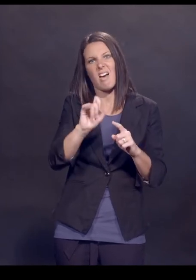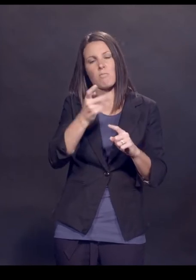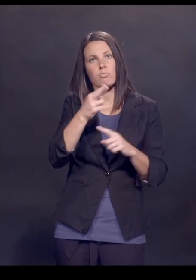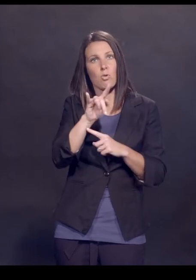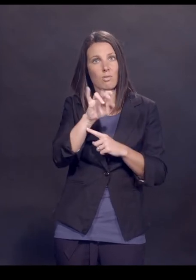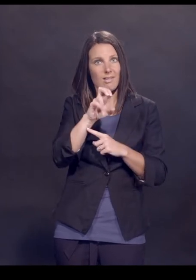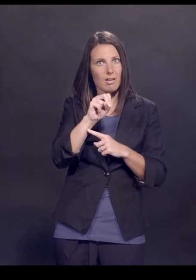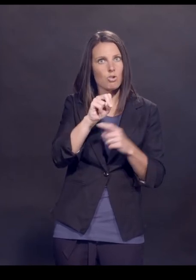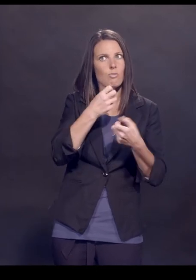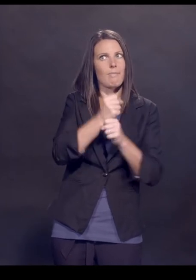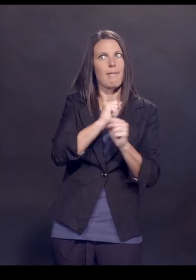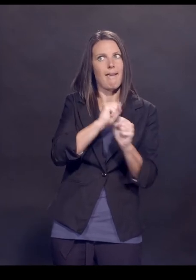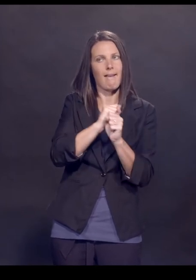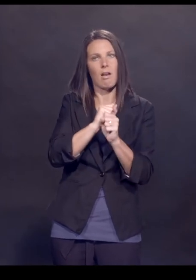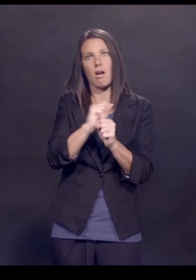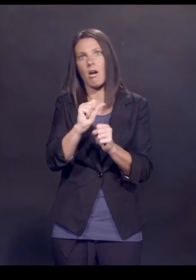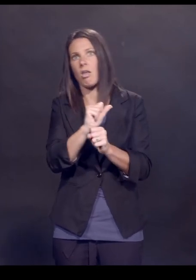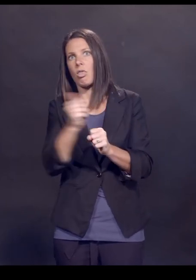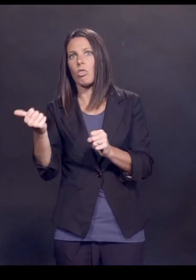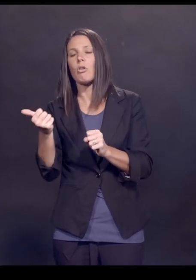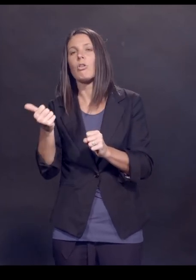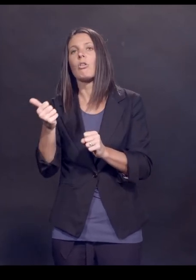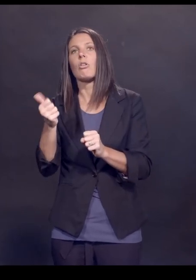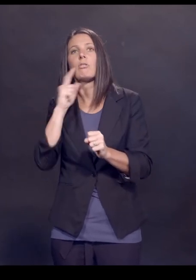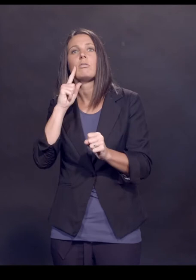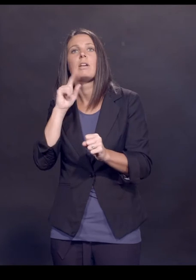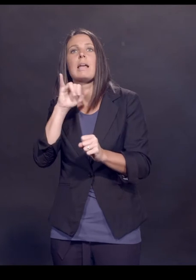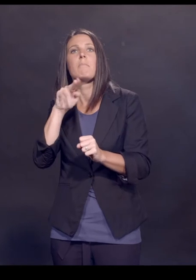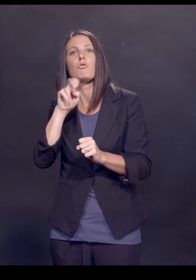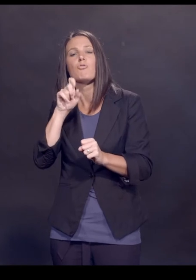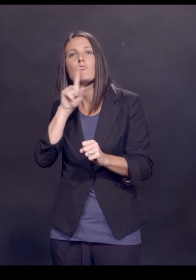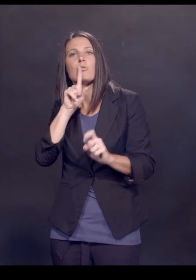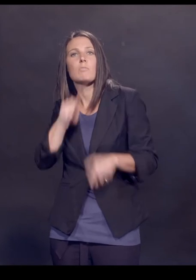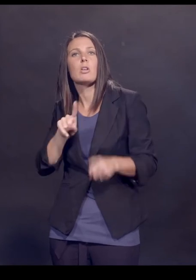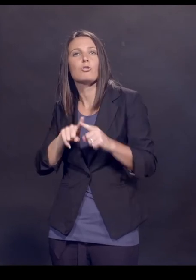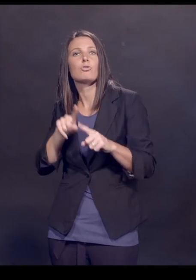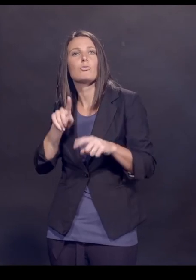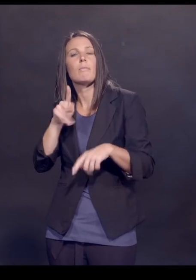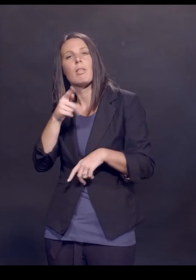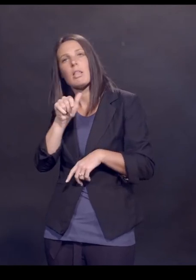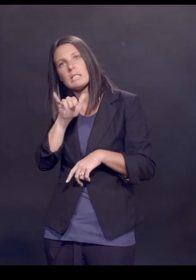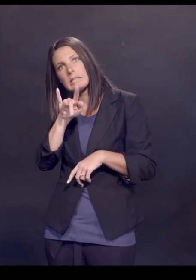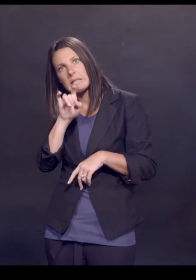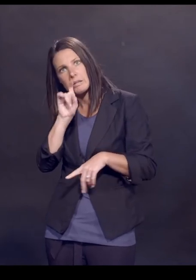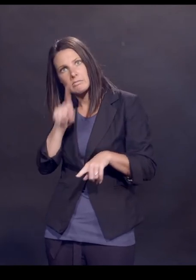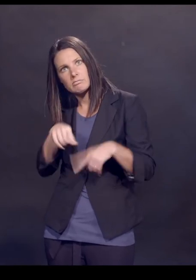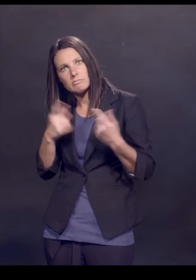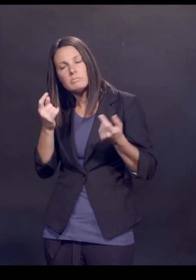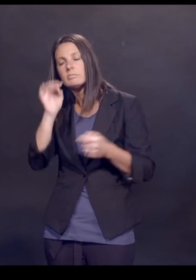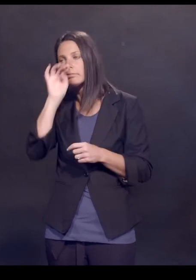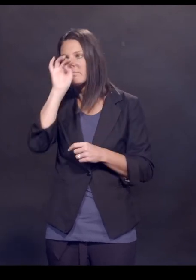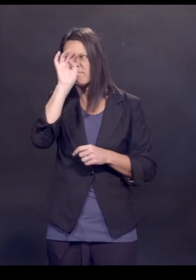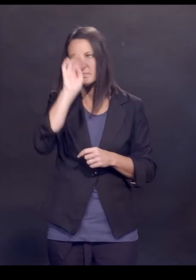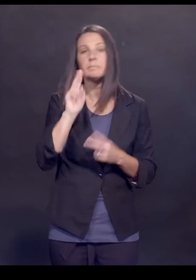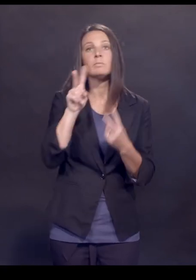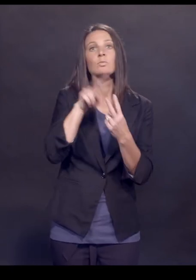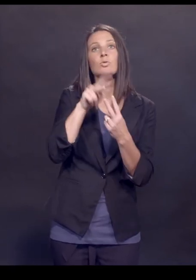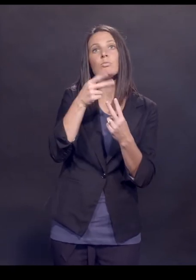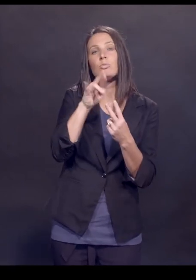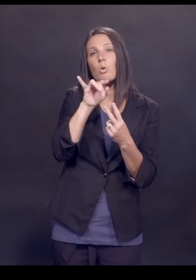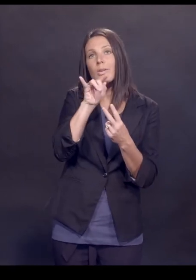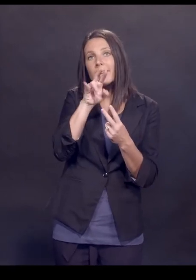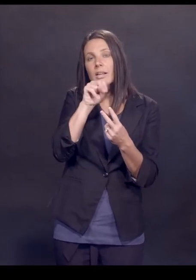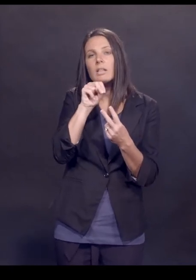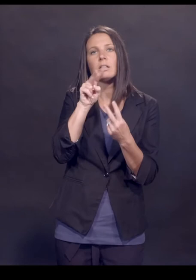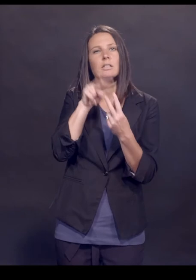inadvertently making an immune response to your own placenta. That was the thinking. Now, in truth, those two proteins